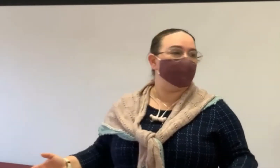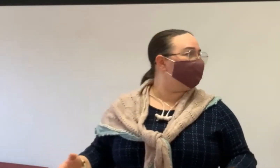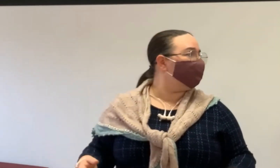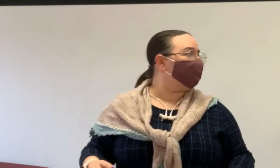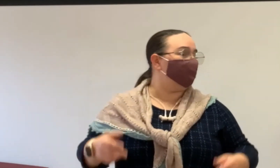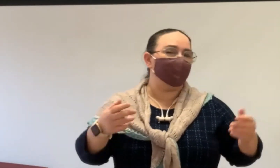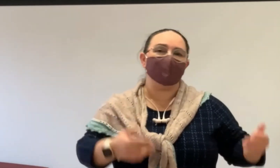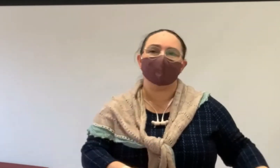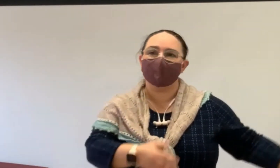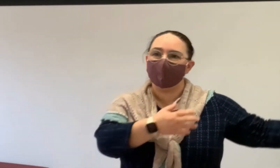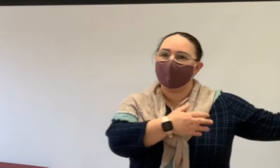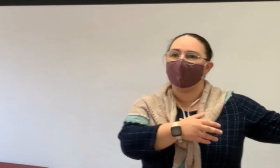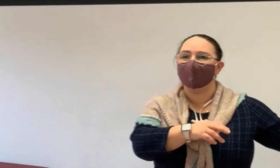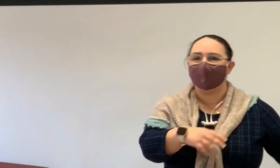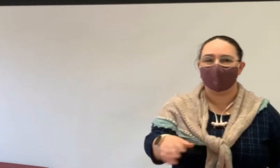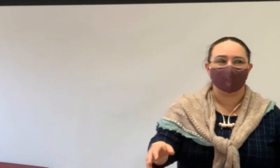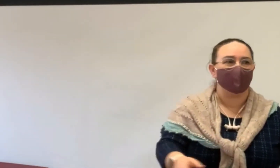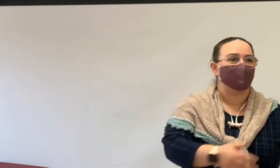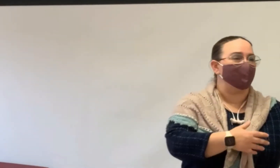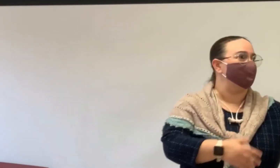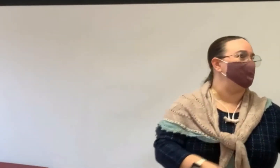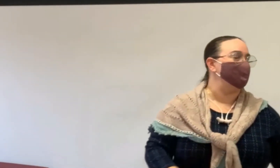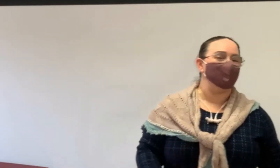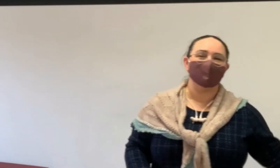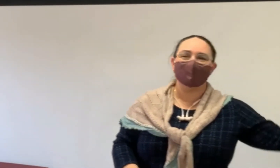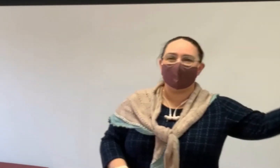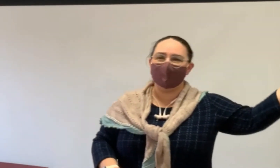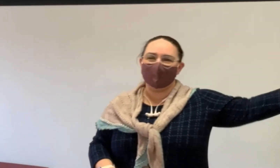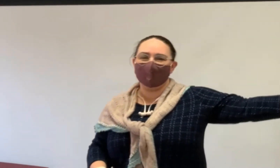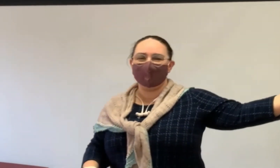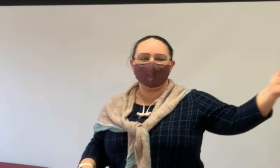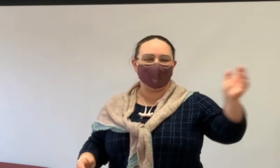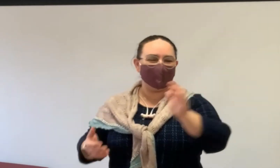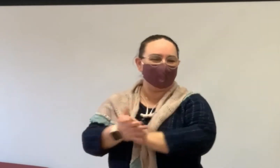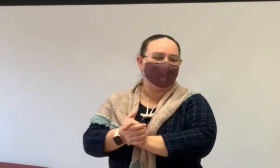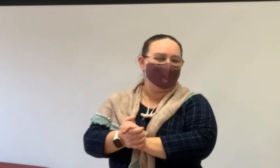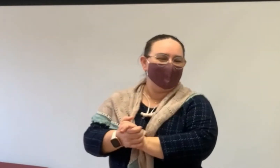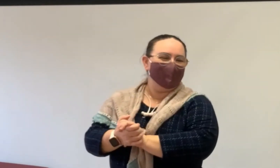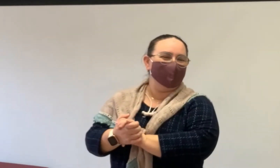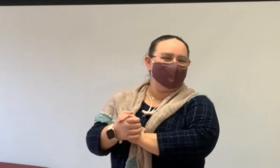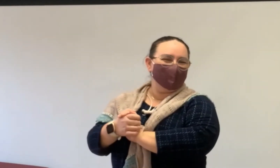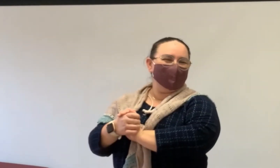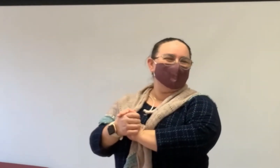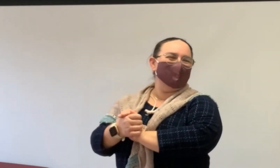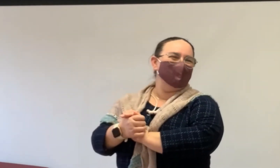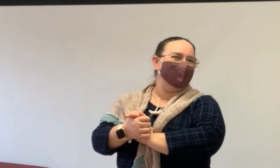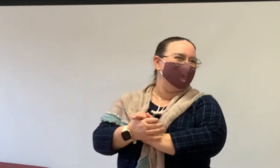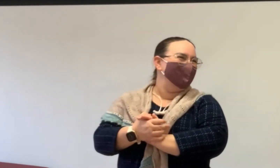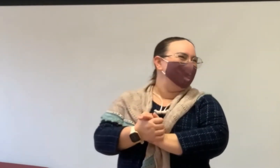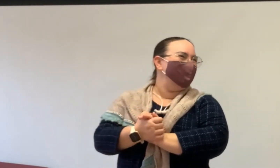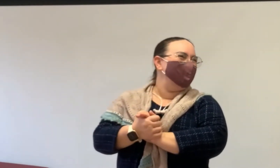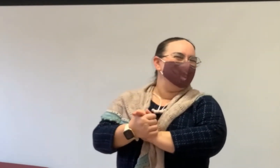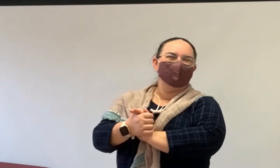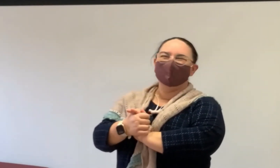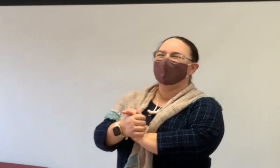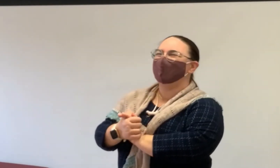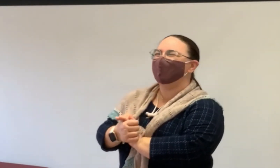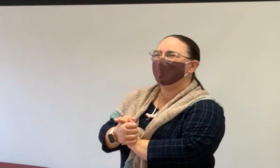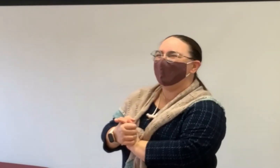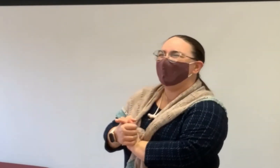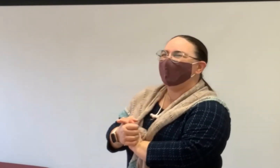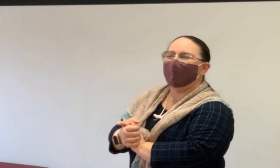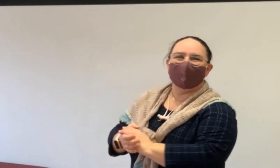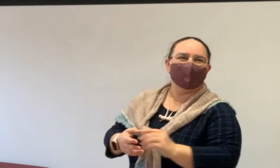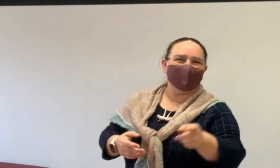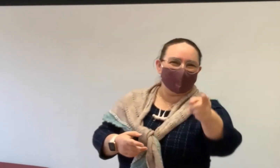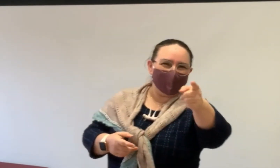not working. And here's the other half of our, or other part of our team. This is Dominic Cardone, my father. Dominic you for having us.